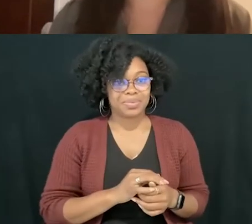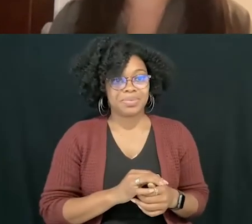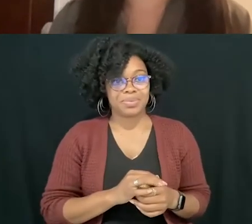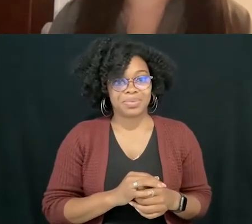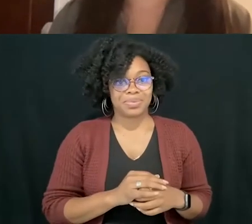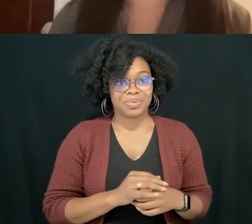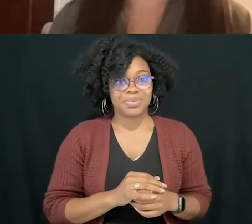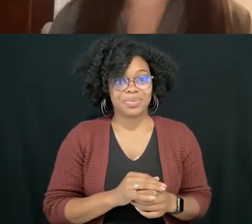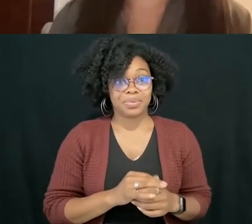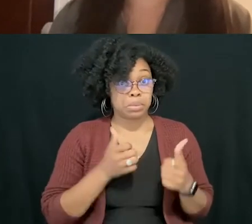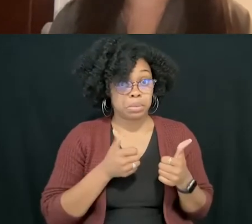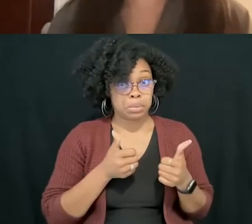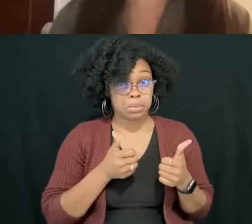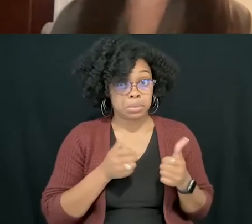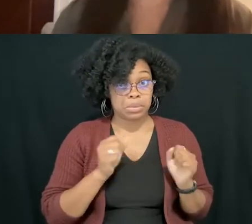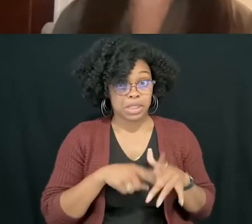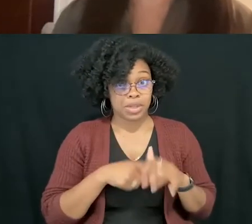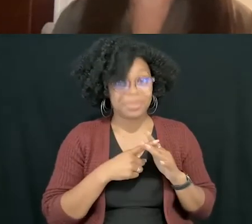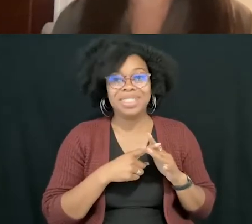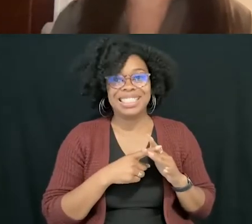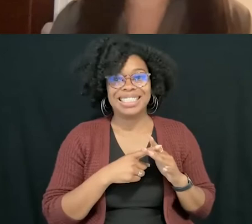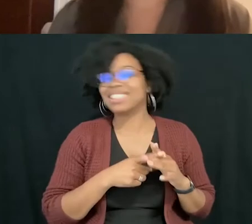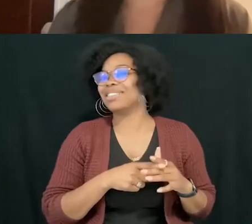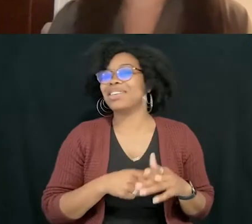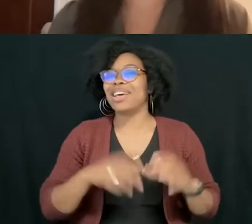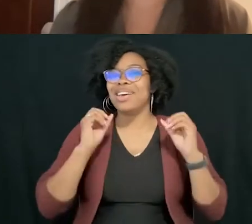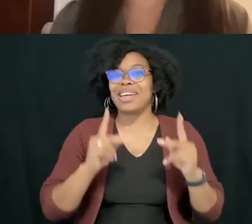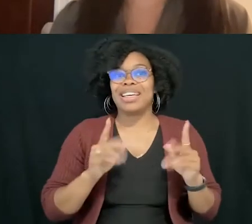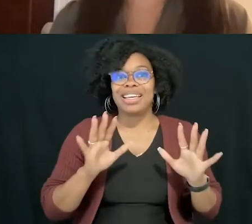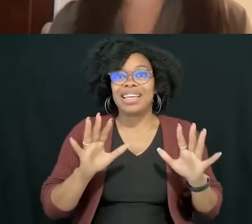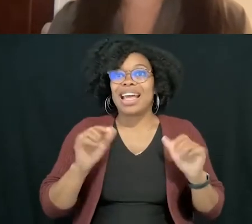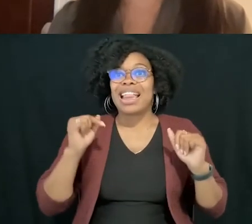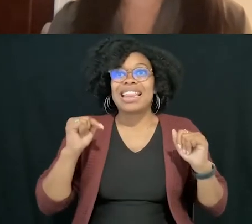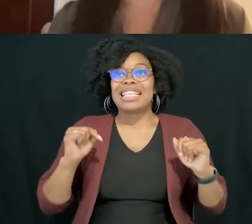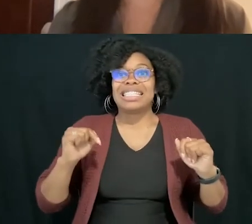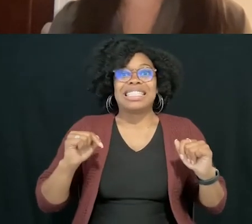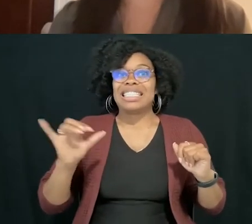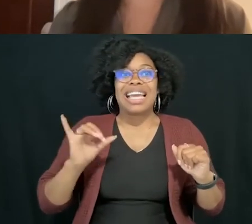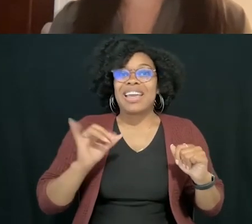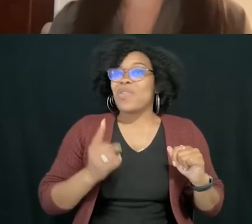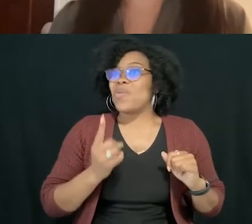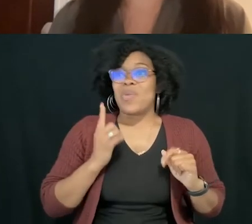Are we good to start? All right. This is one of my favorite questions to